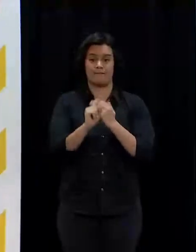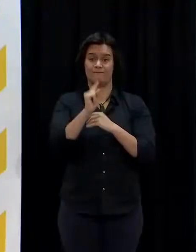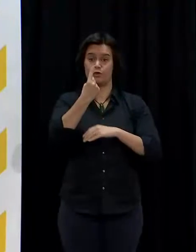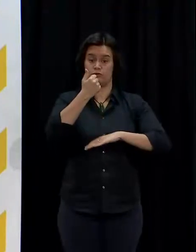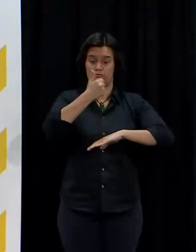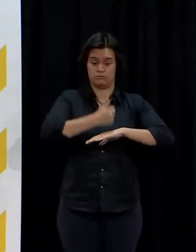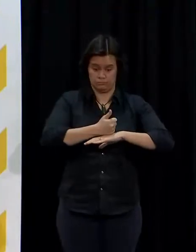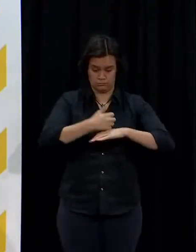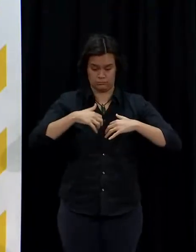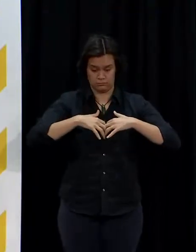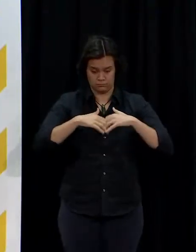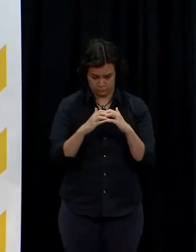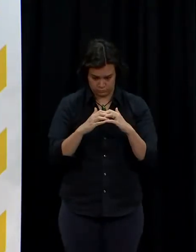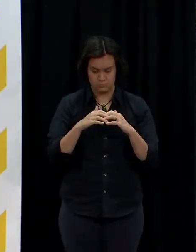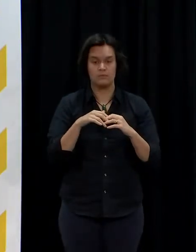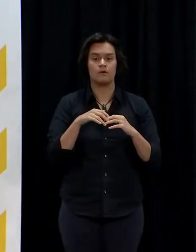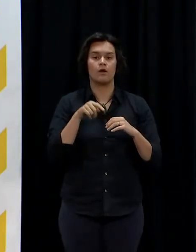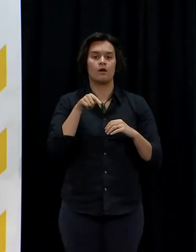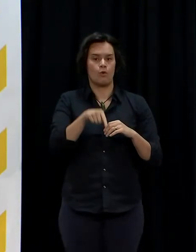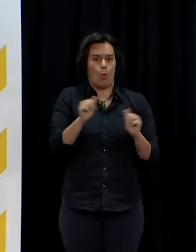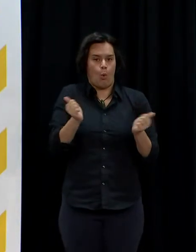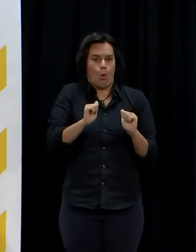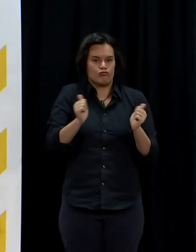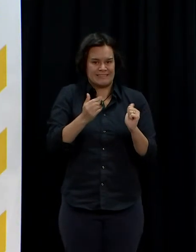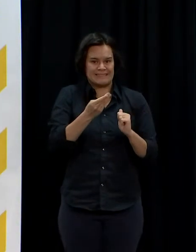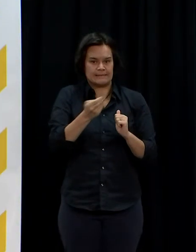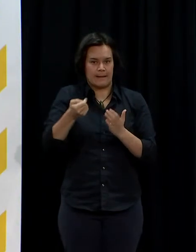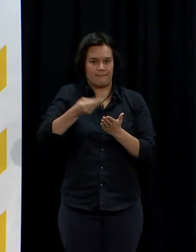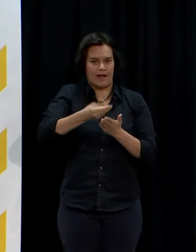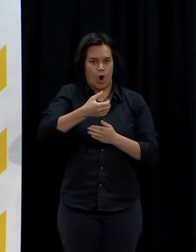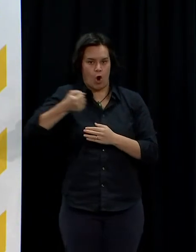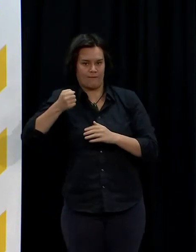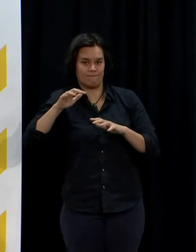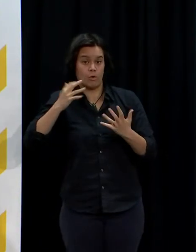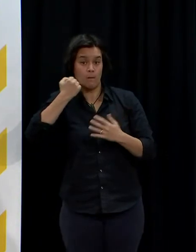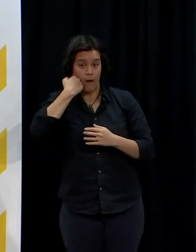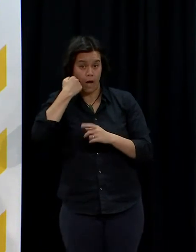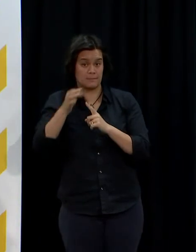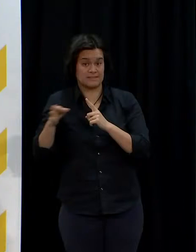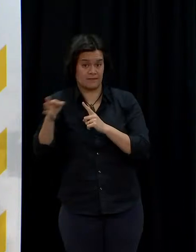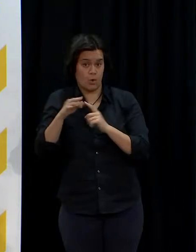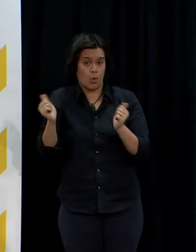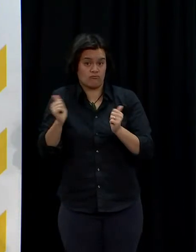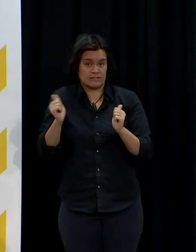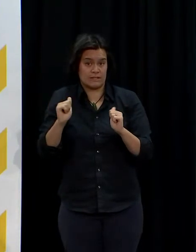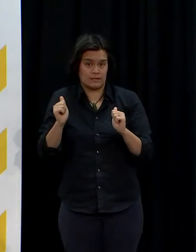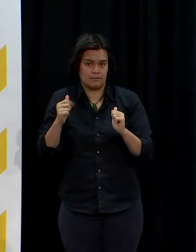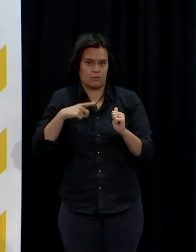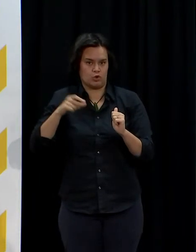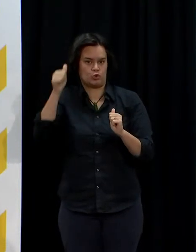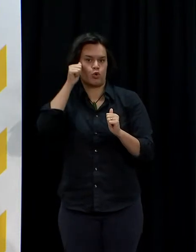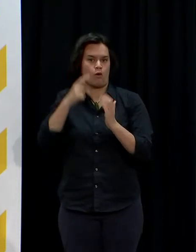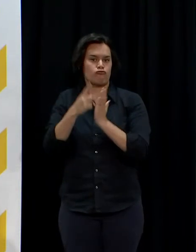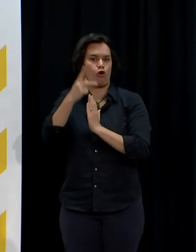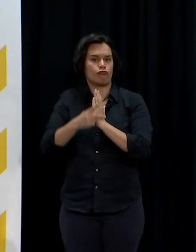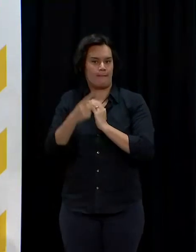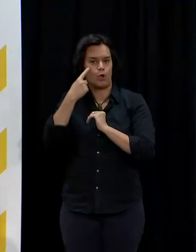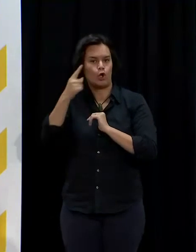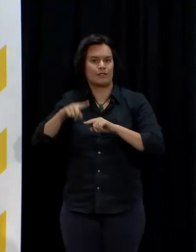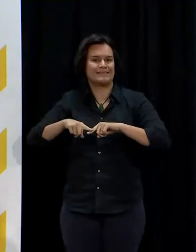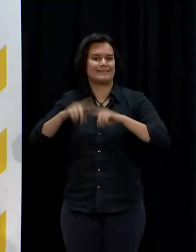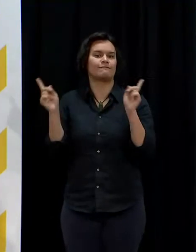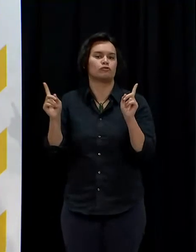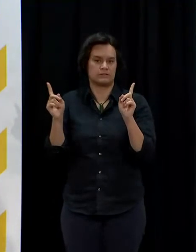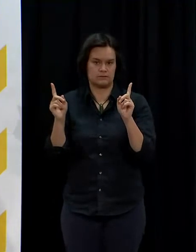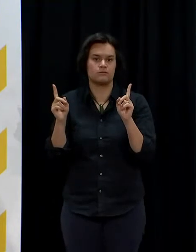providers would have additional costs to stand up the vaccination programmes they're delivering and to work with them